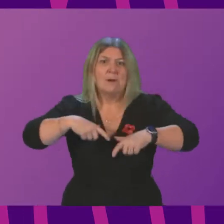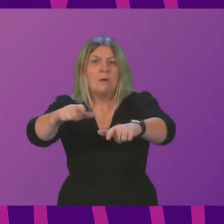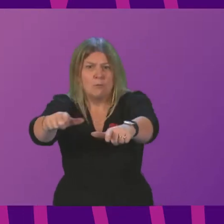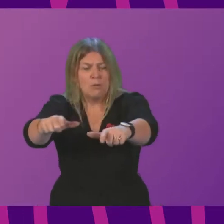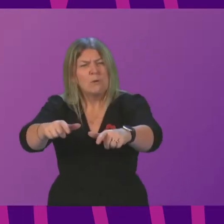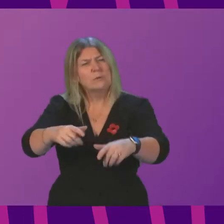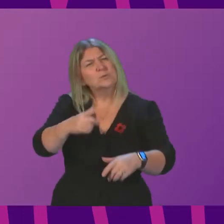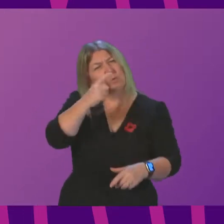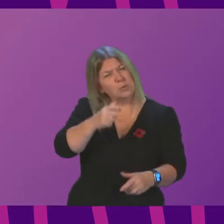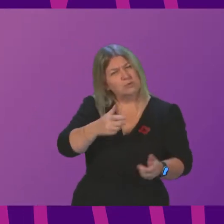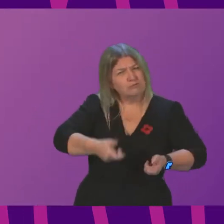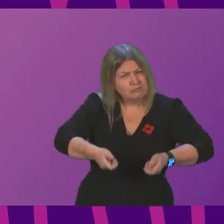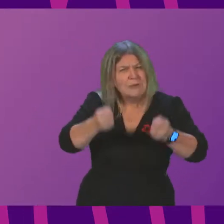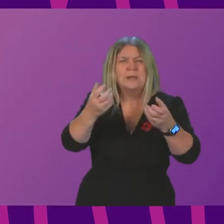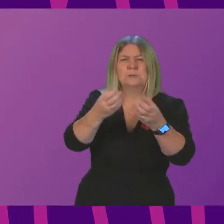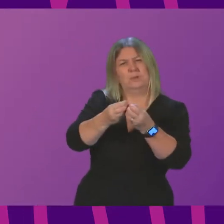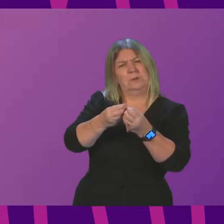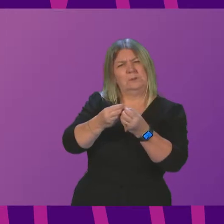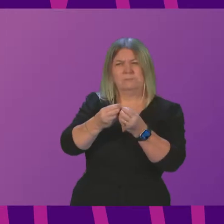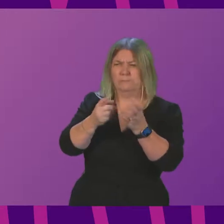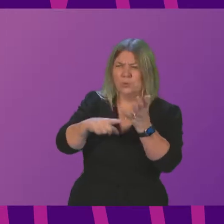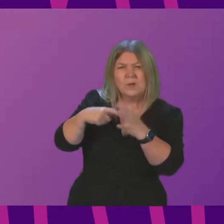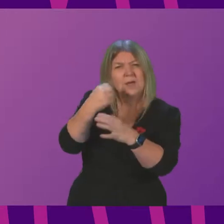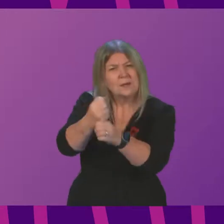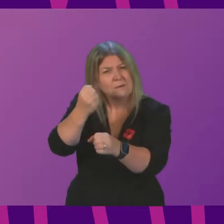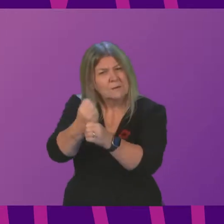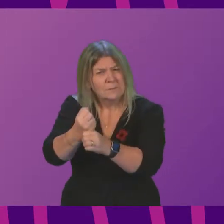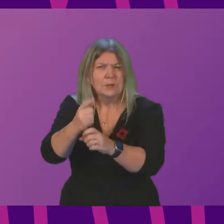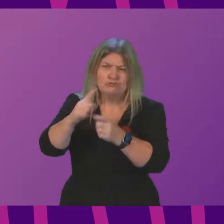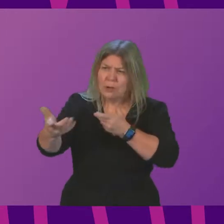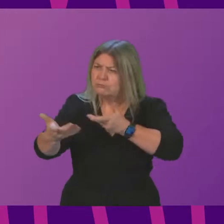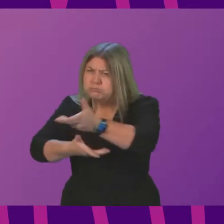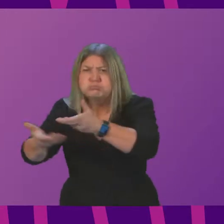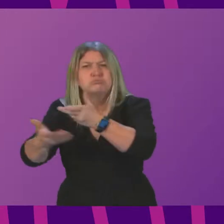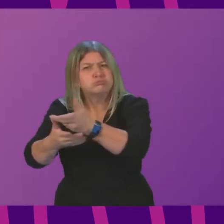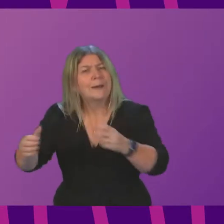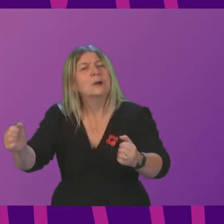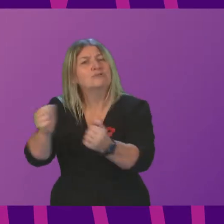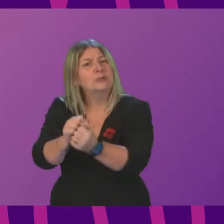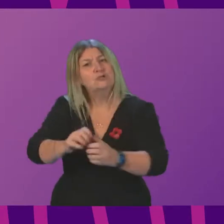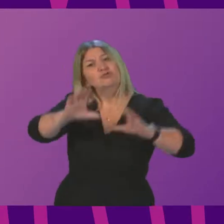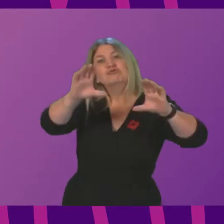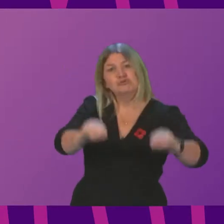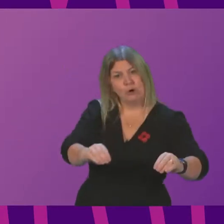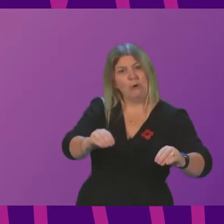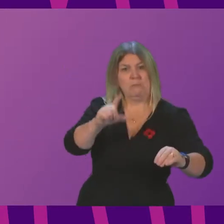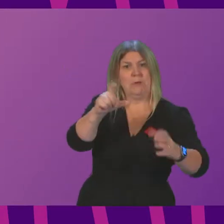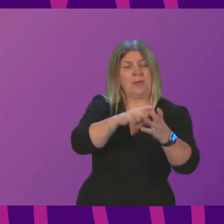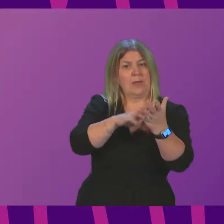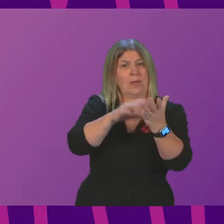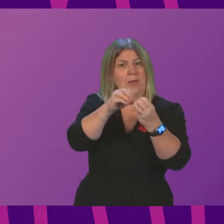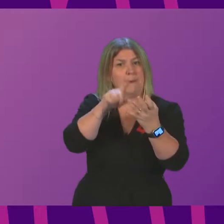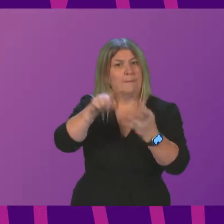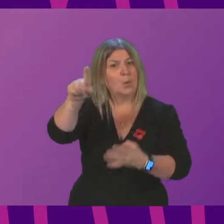to uphold the MPA designation for this important area? Deputy First Minister. Deputy First Minister, the